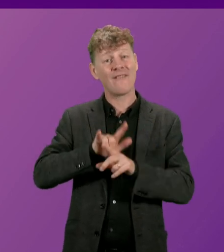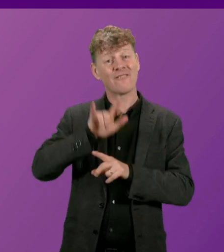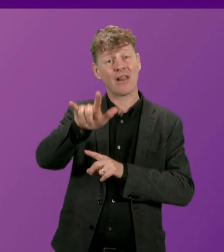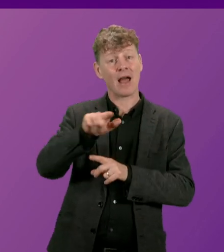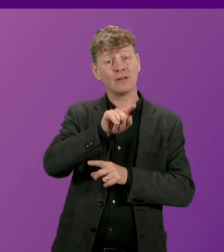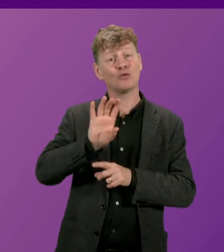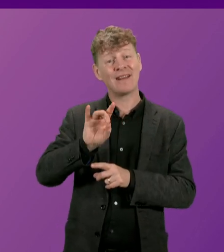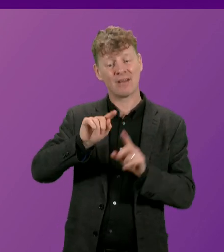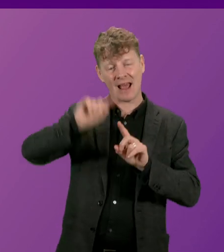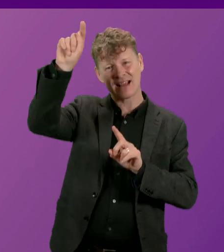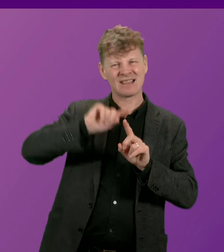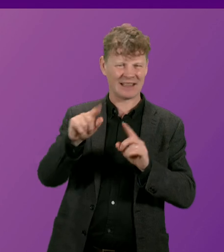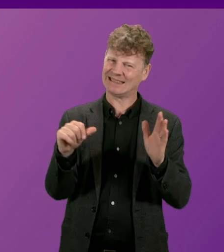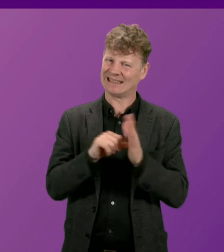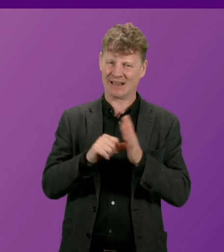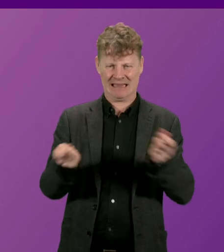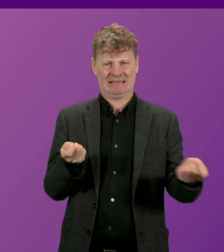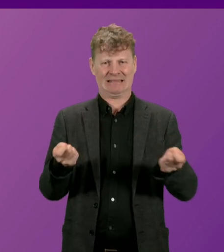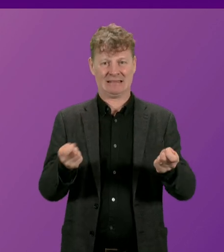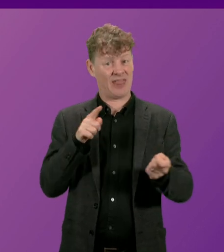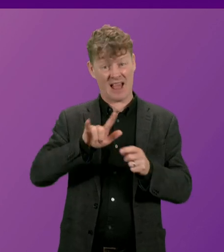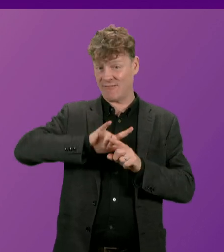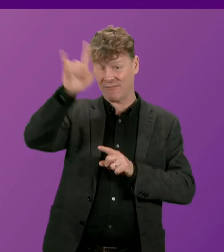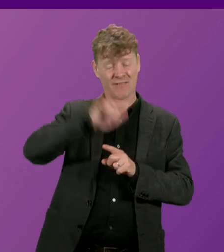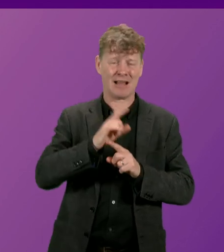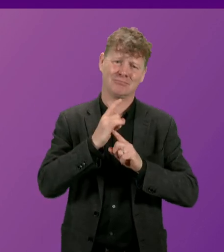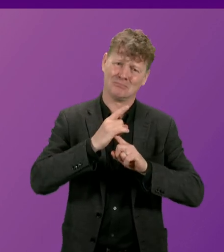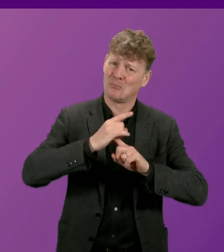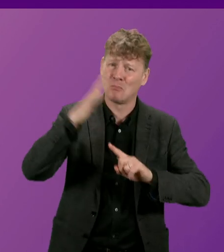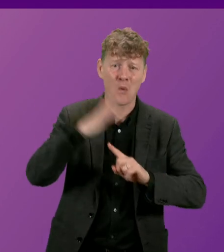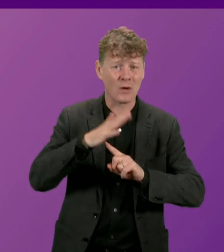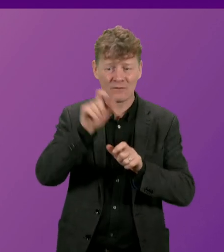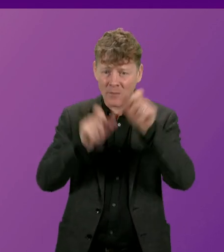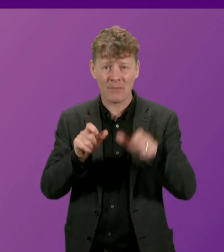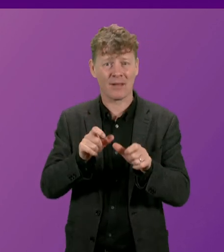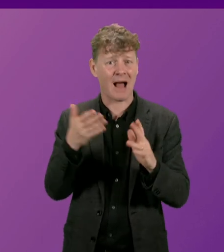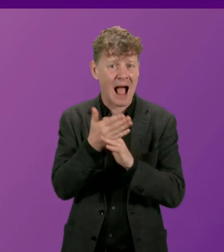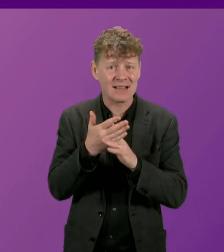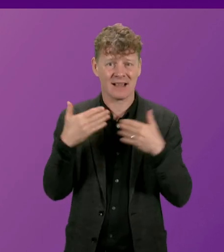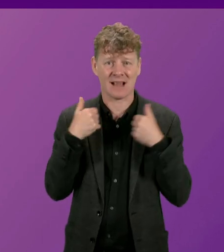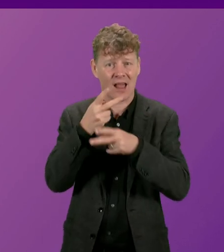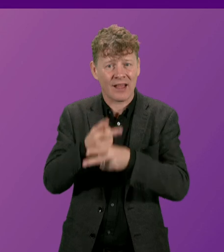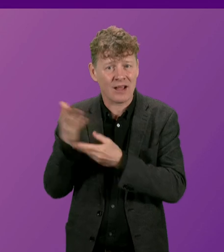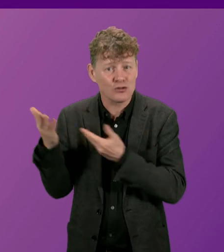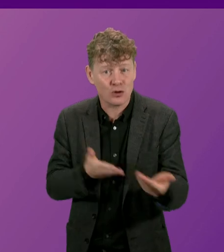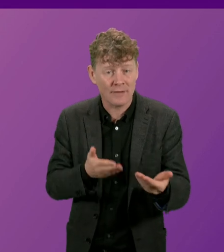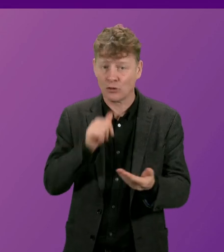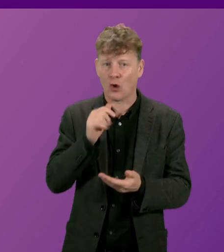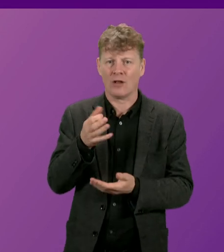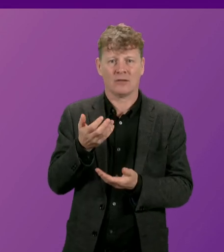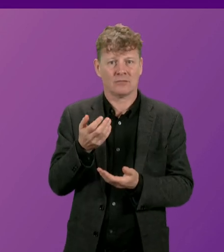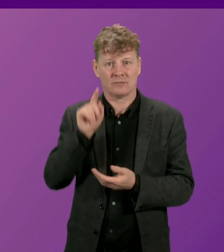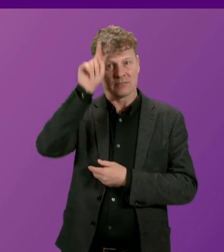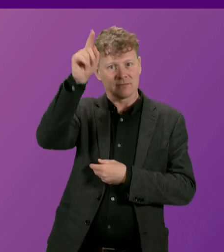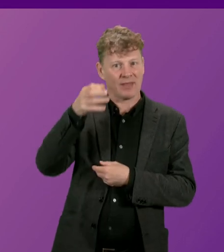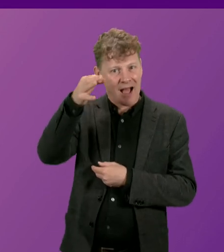to sustain. This flight is a lifeline service for those needing to access healthcare services not available locally.